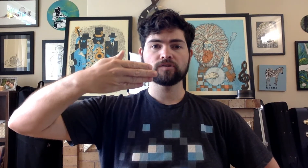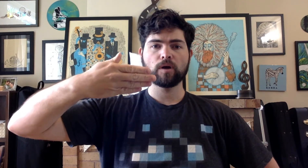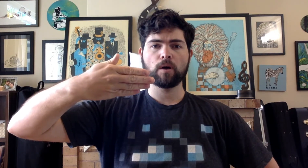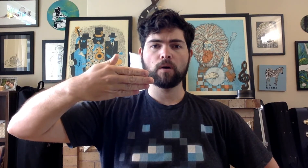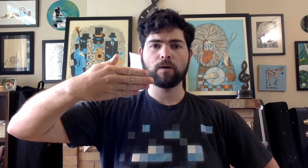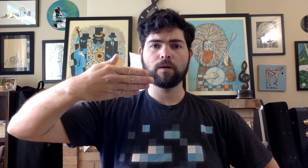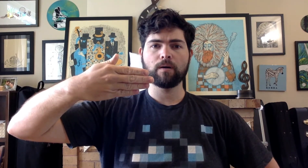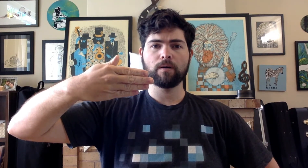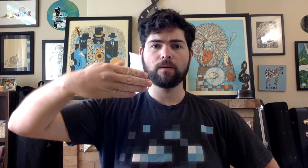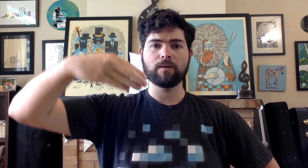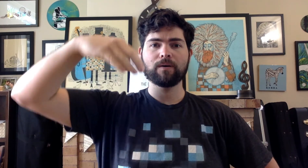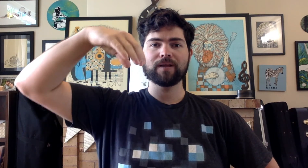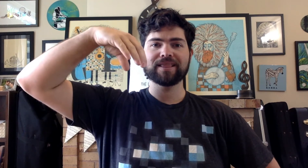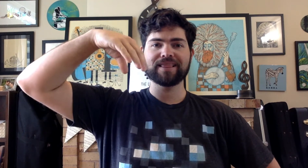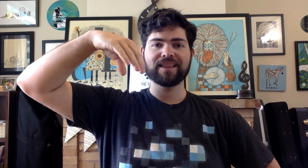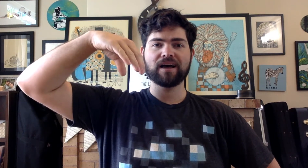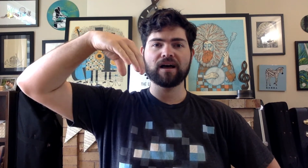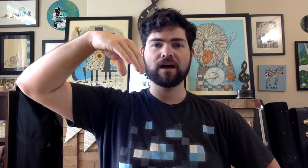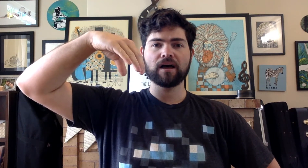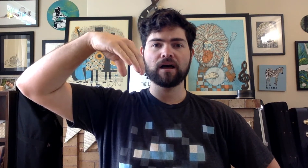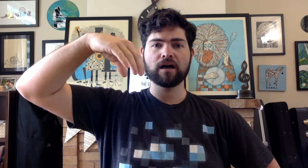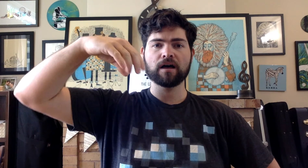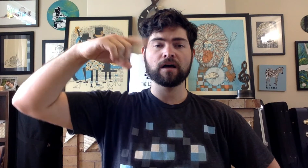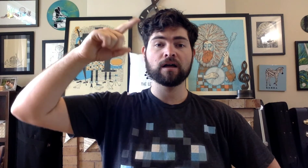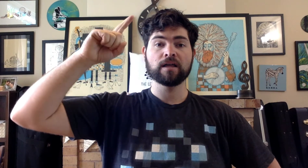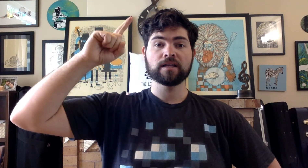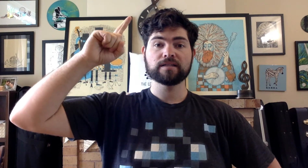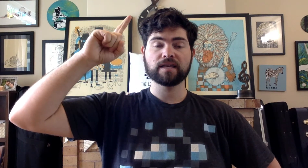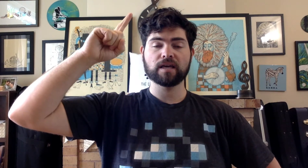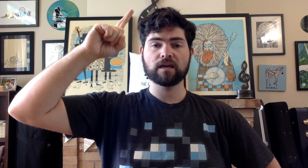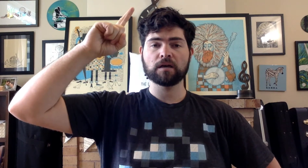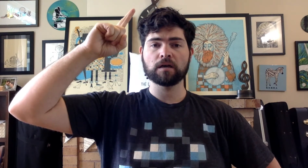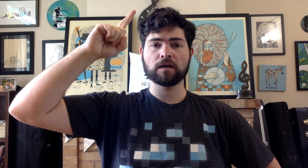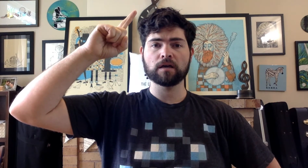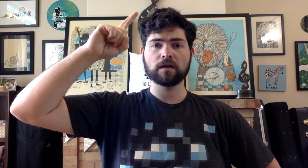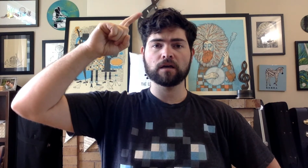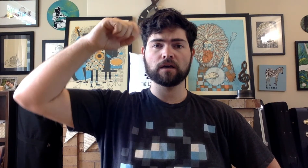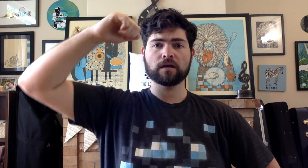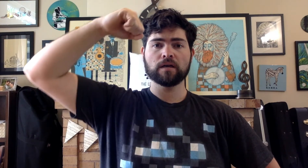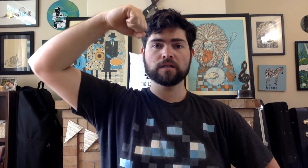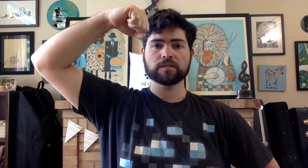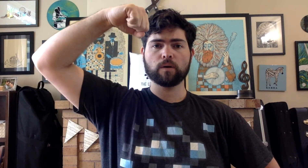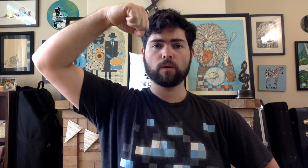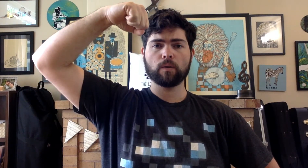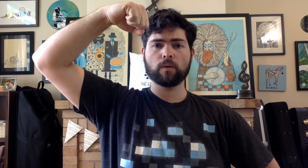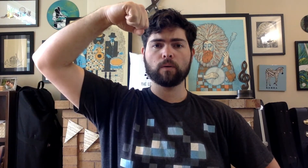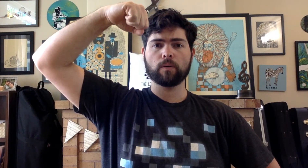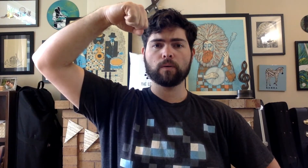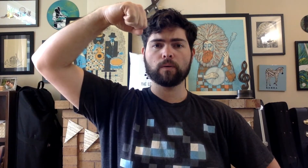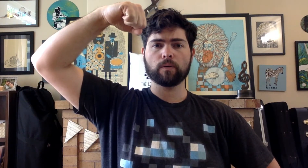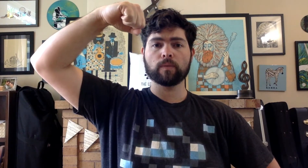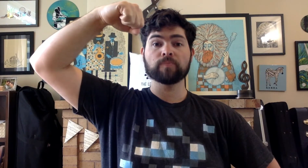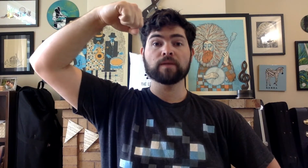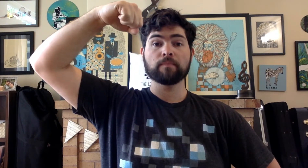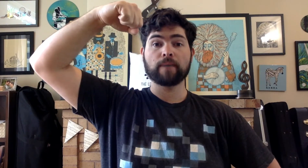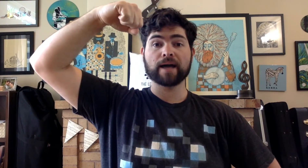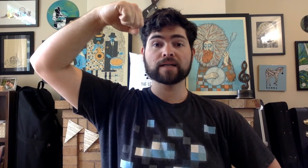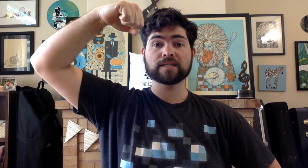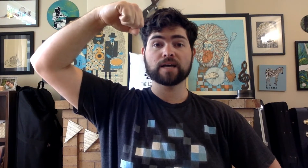Sol, La, Ti, Do. Back down.